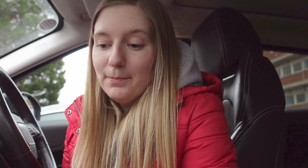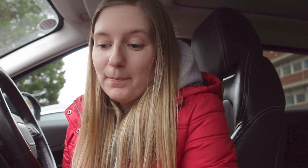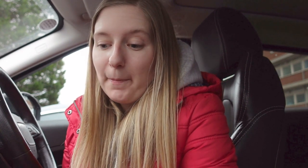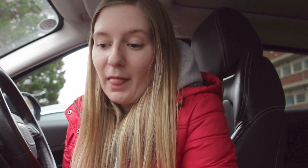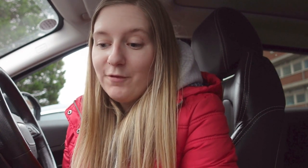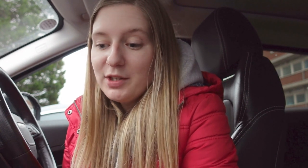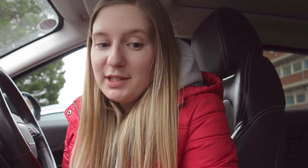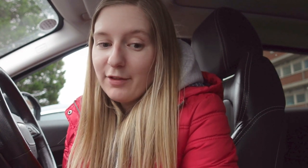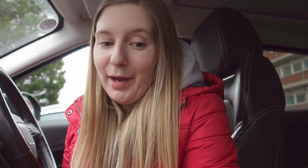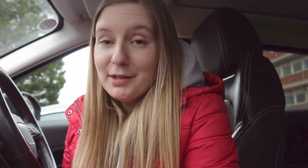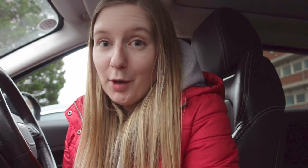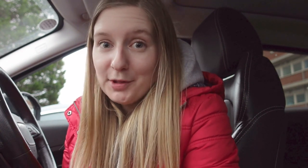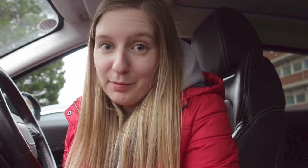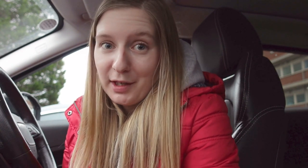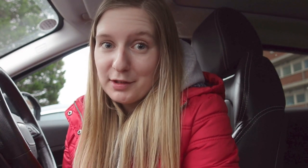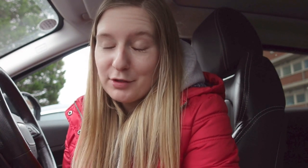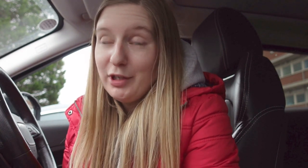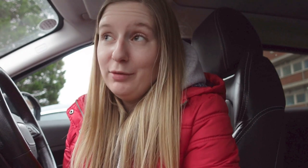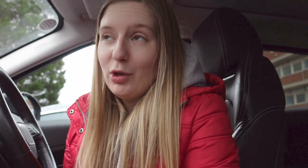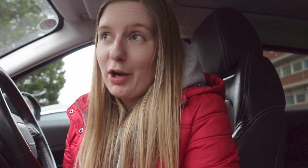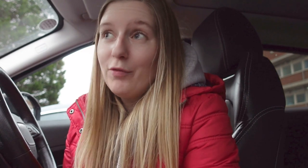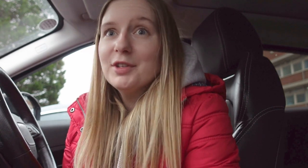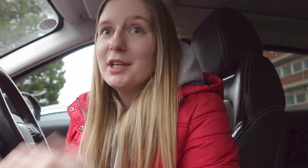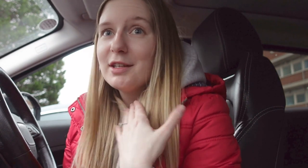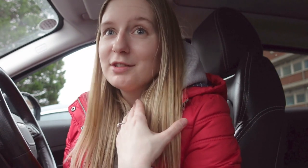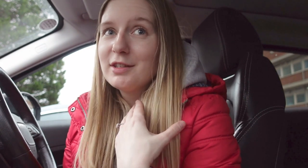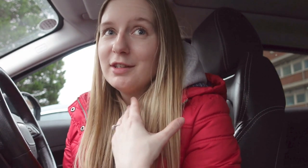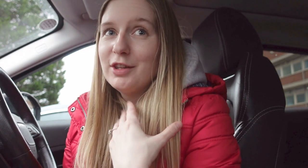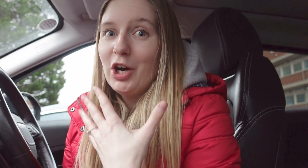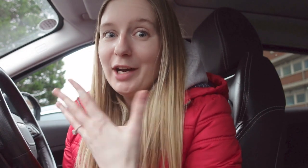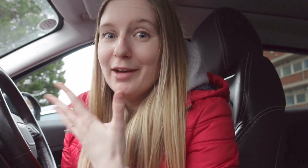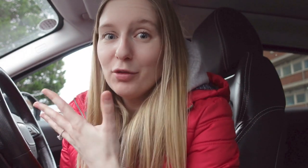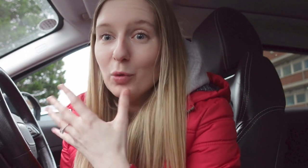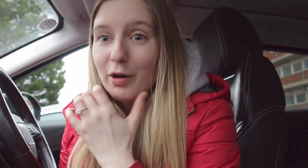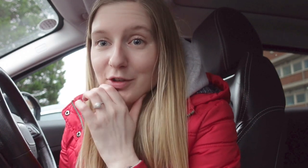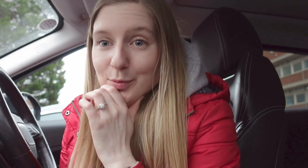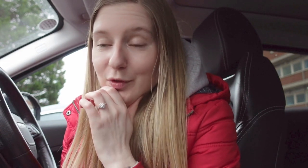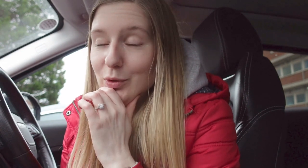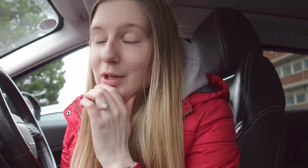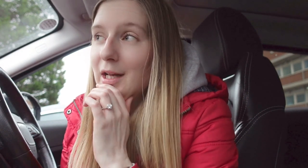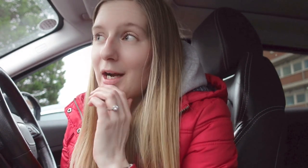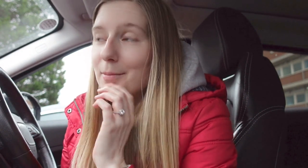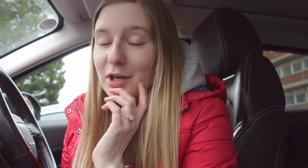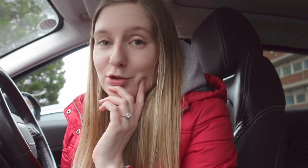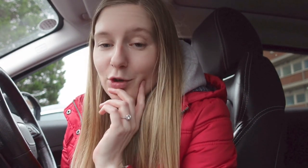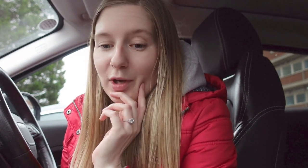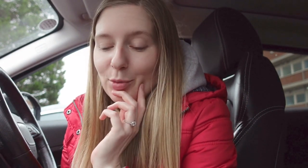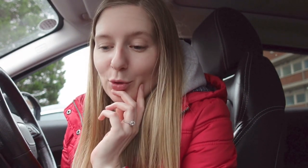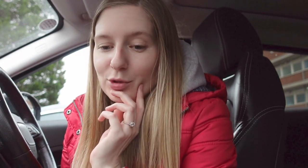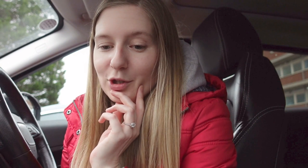firstly to give them a heads up on some things really like obvious things that I never thought were obvious before um that I struggle with but also